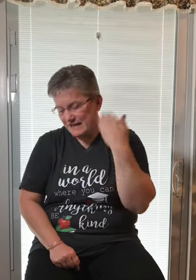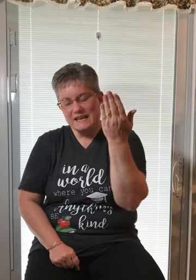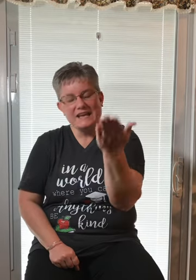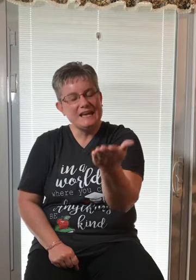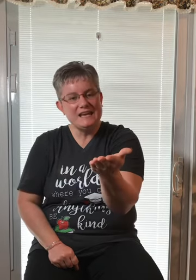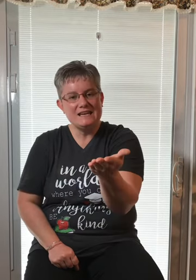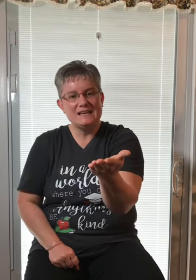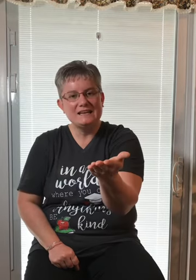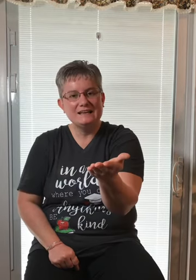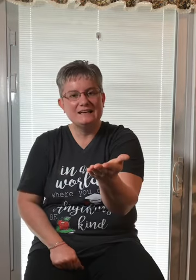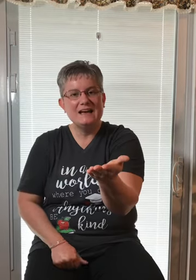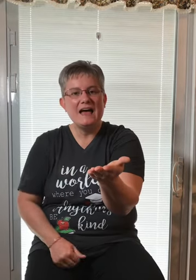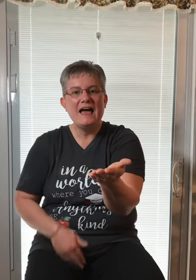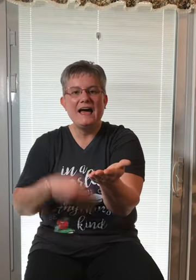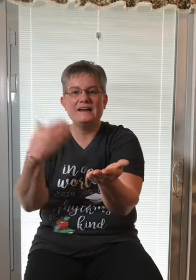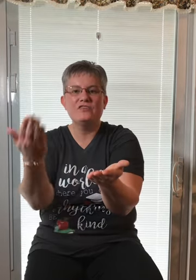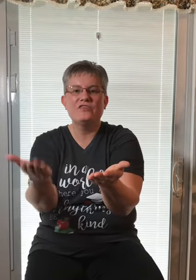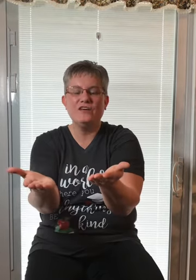In. Add th.